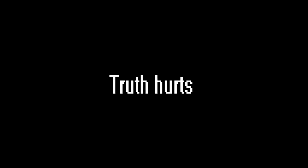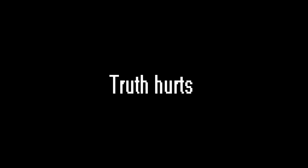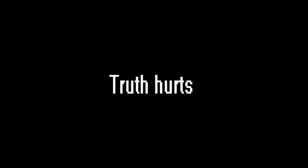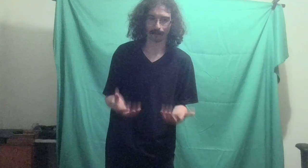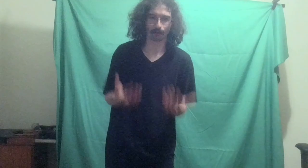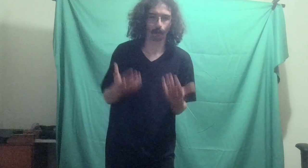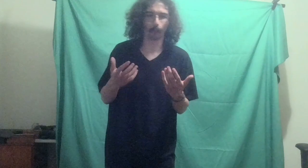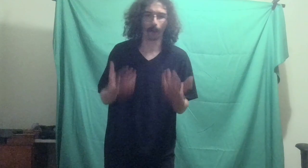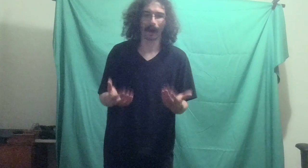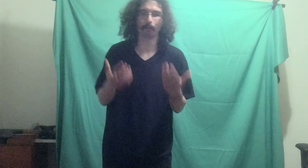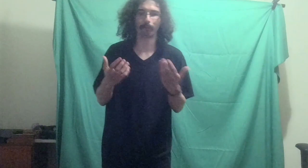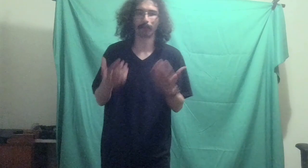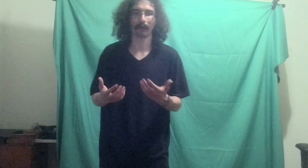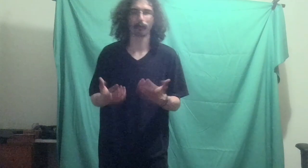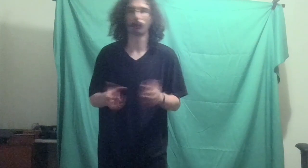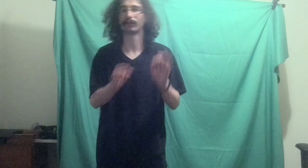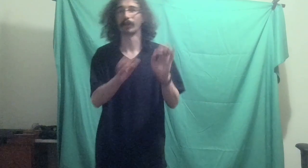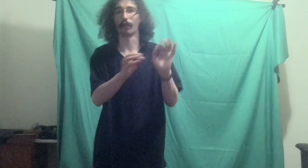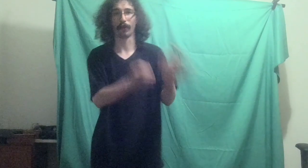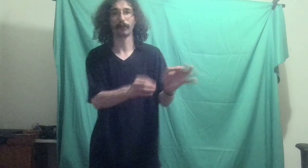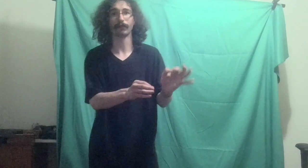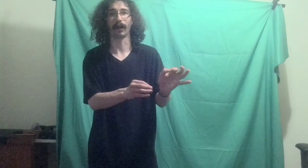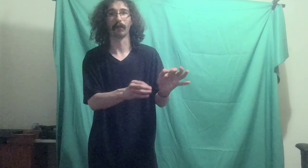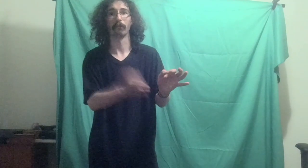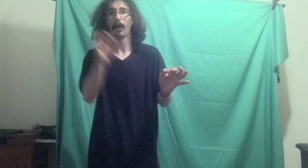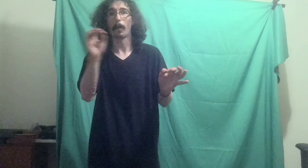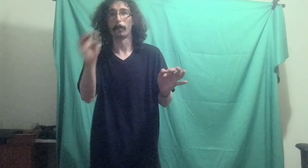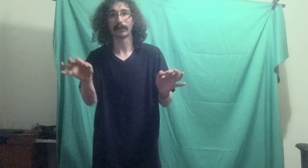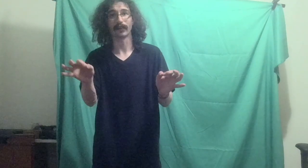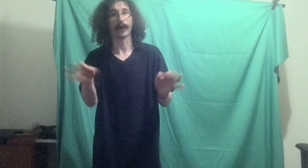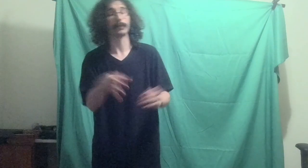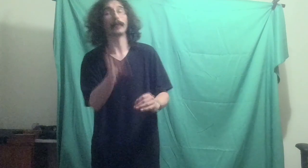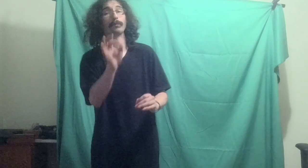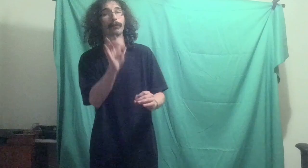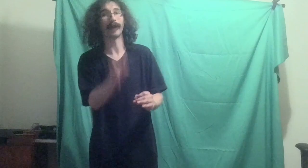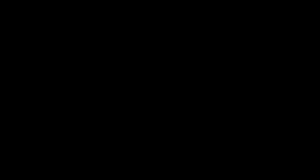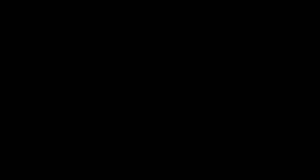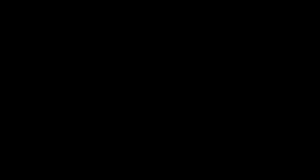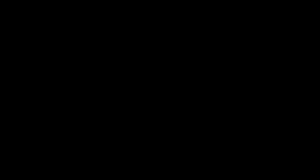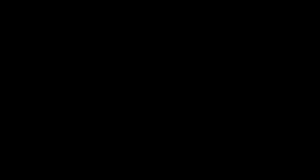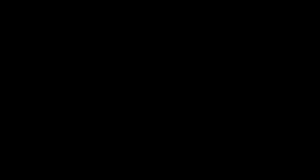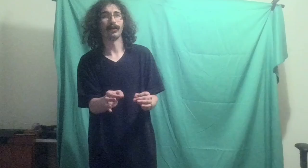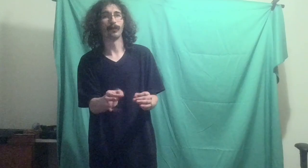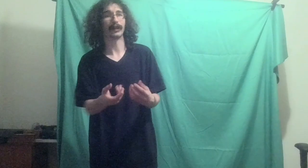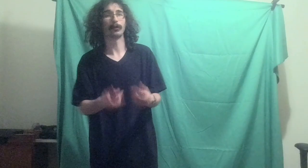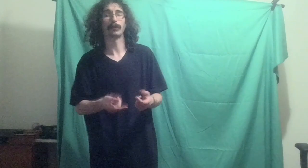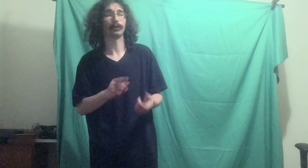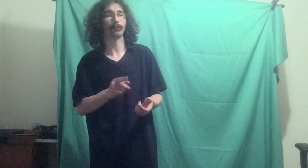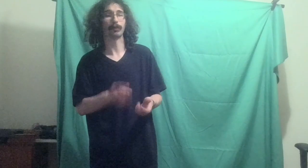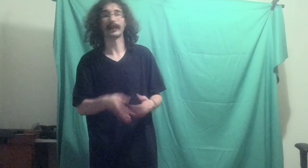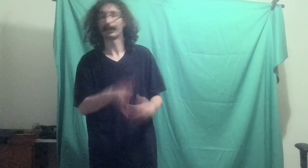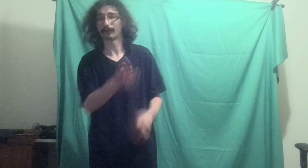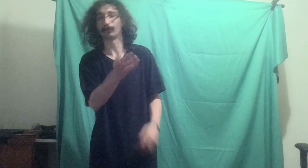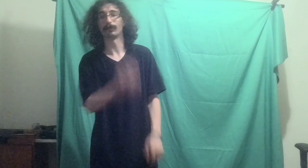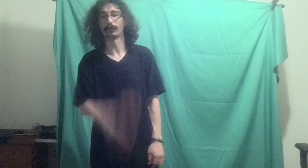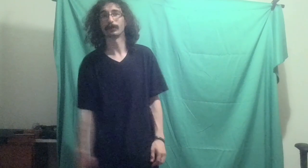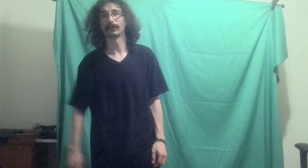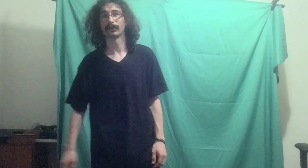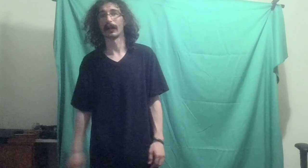So why bother wasting their time, my time, and my breath when I could be putting that into YouTube and